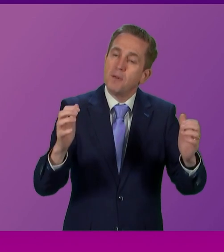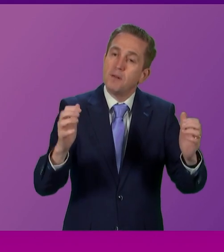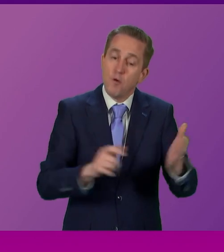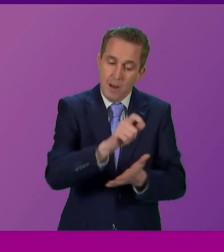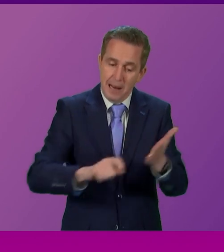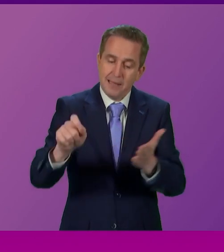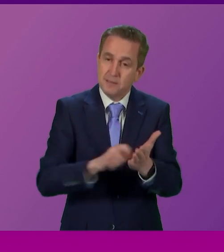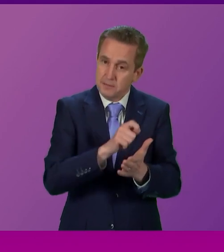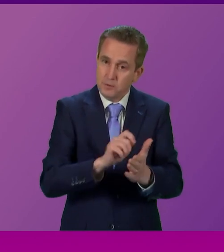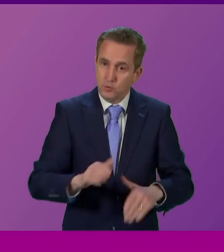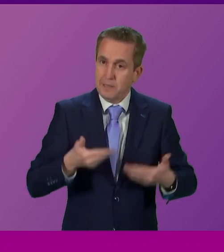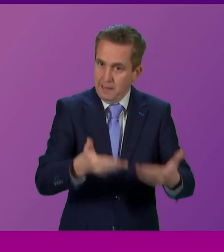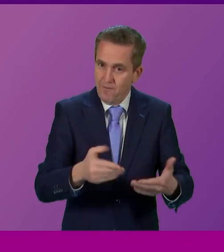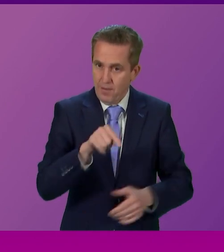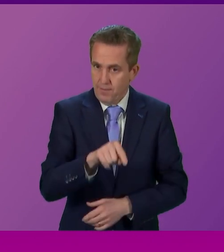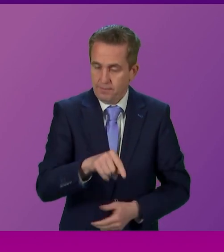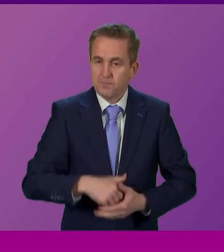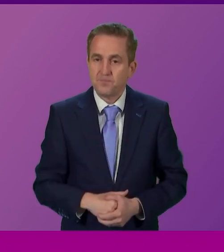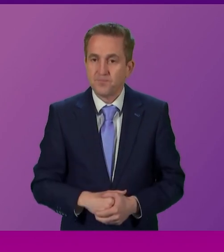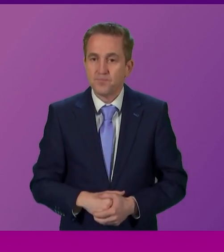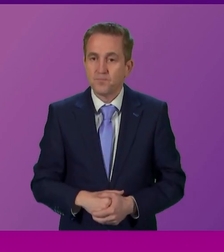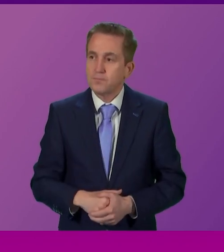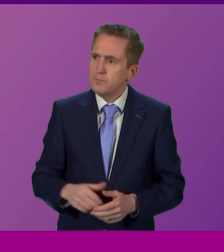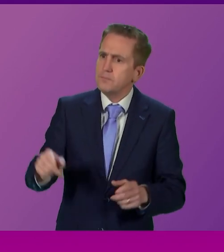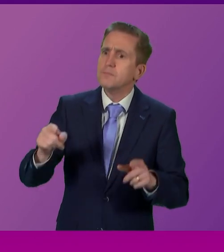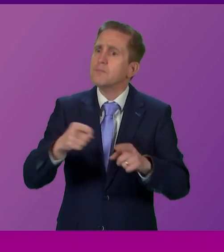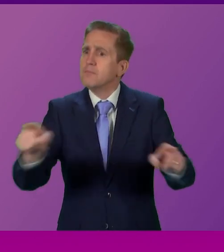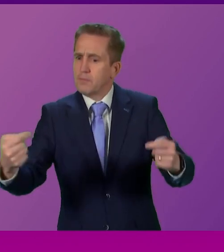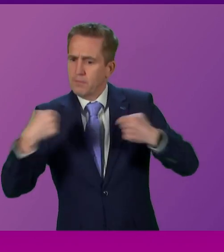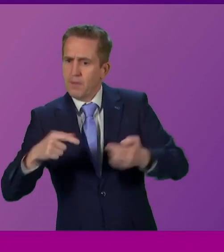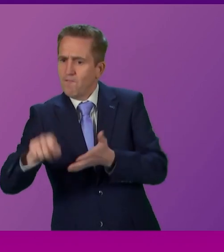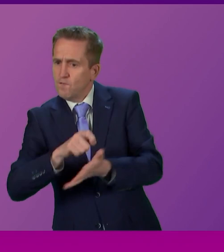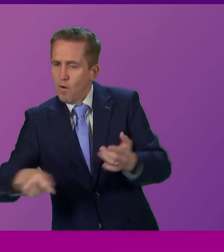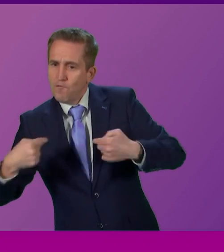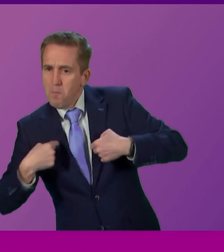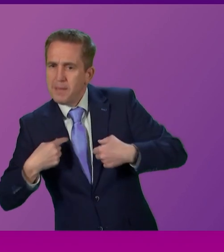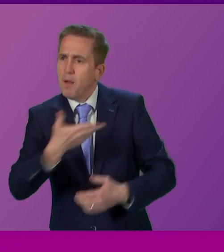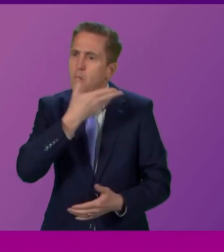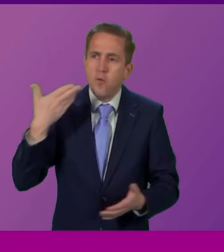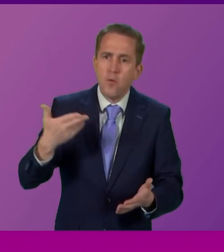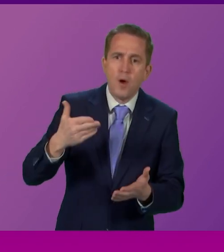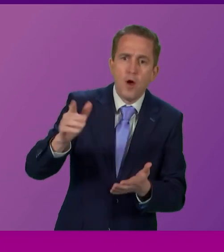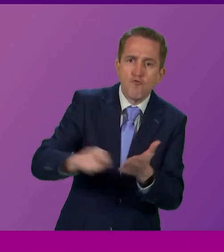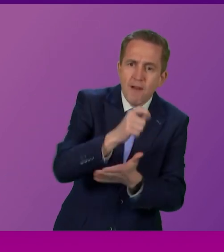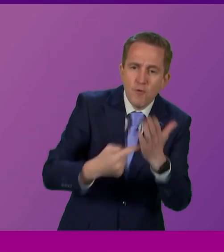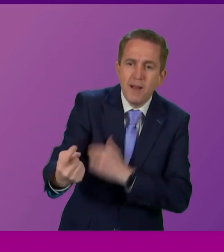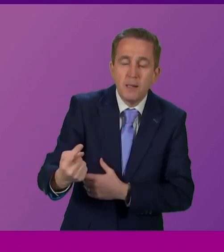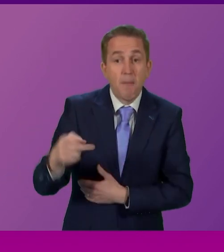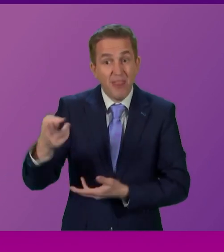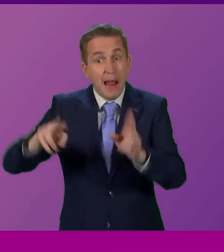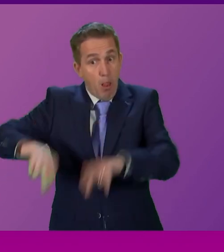elected to deliver. The parties that said, vote for me and there will be no referendum, they lost.